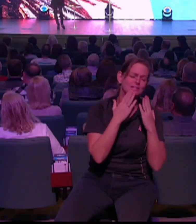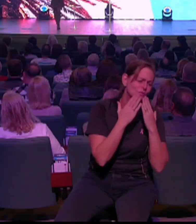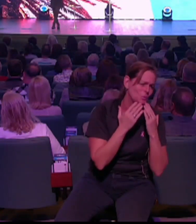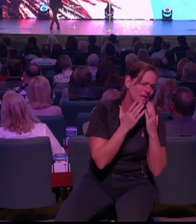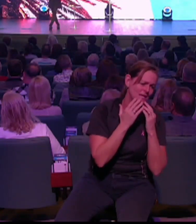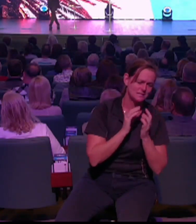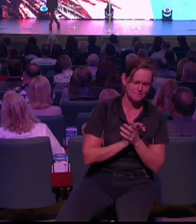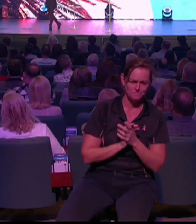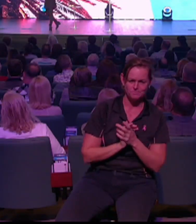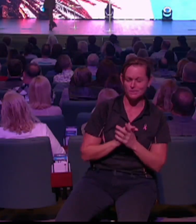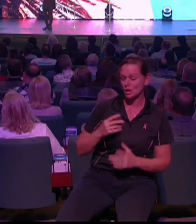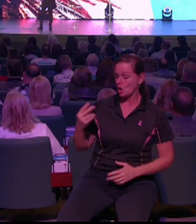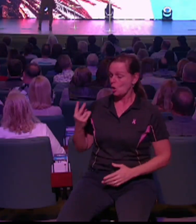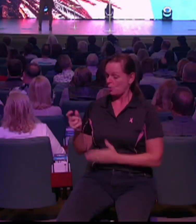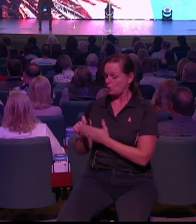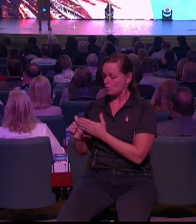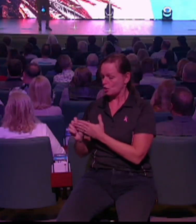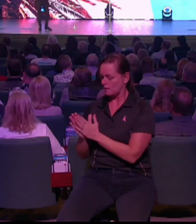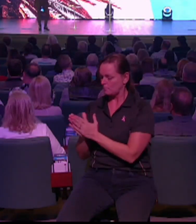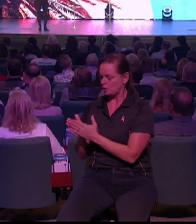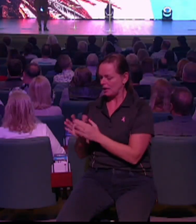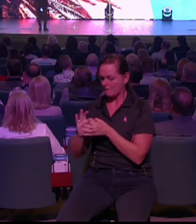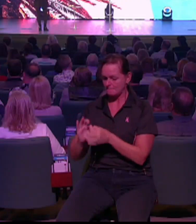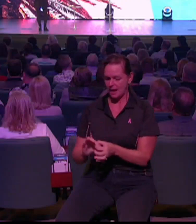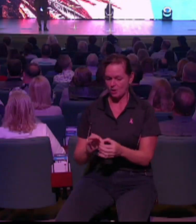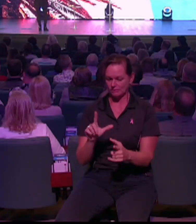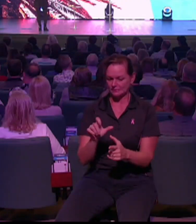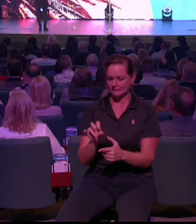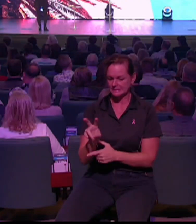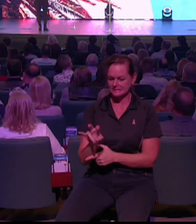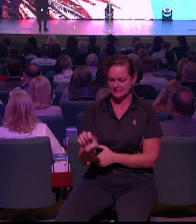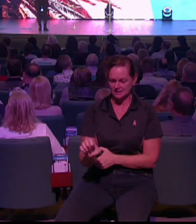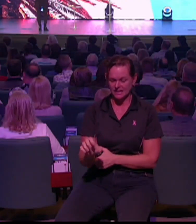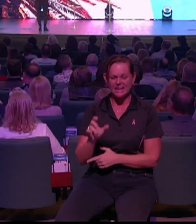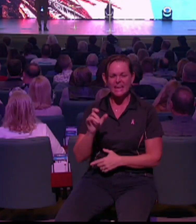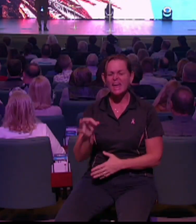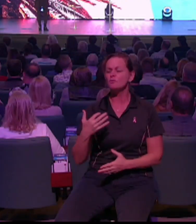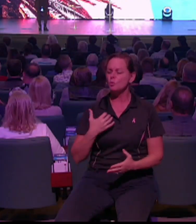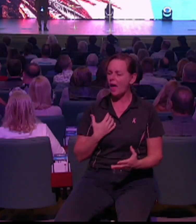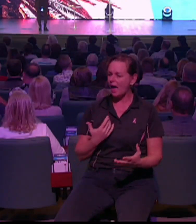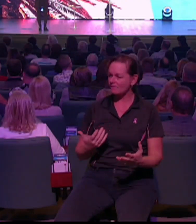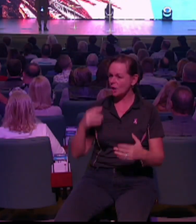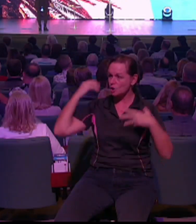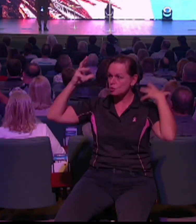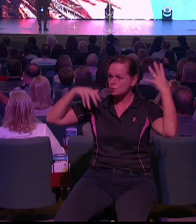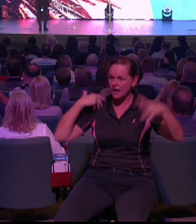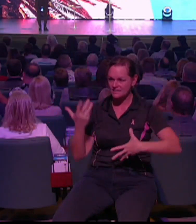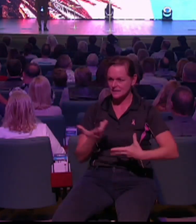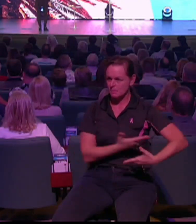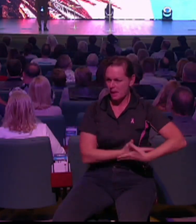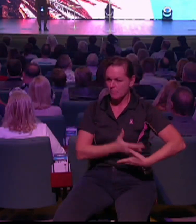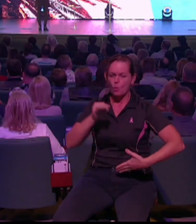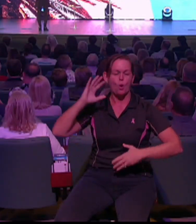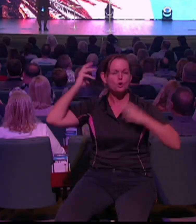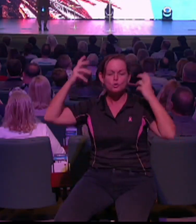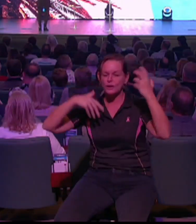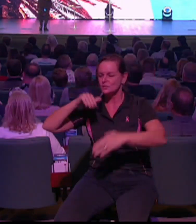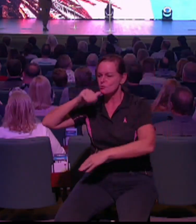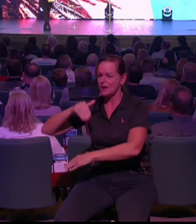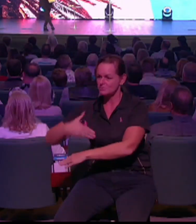kind of about Lizzie. I'm like, if you've got one that's crazy, you've got to somehow write a story where it ends well for them. So, we wrote a book called